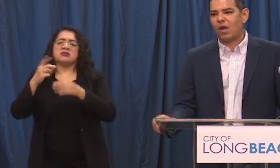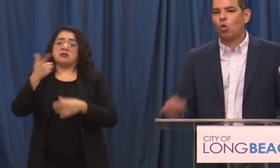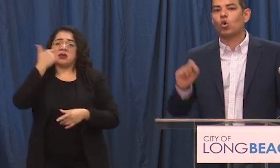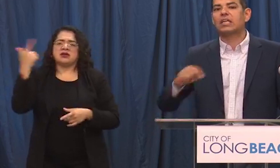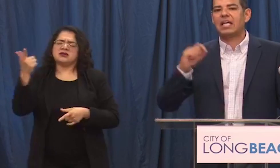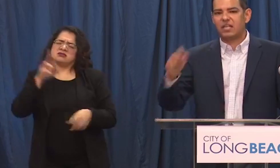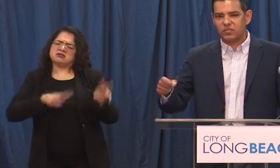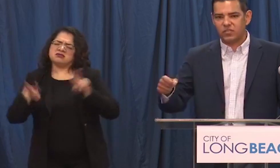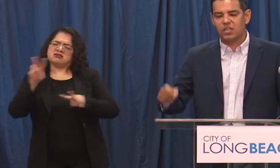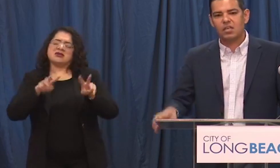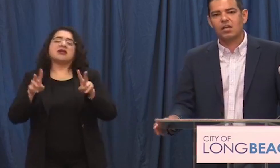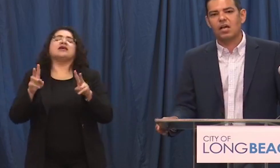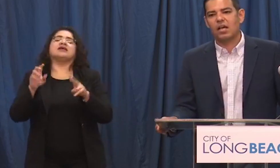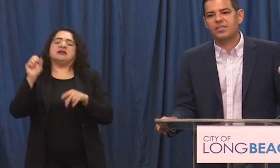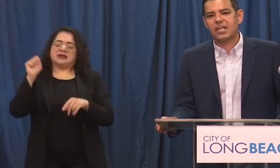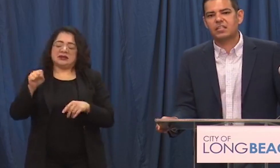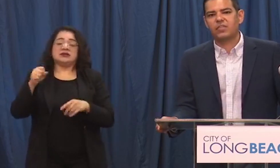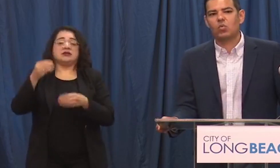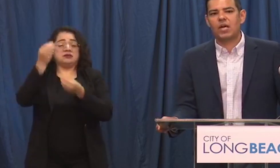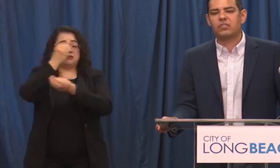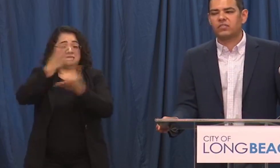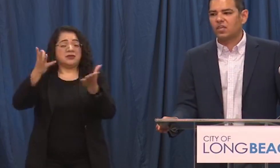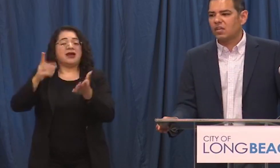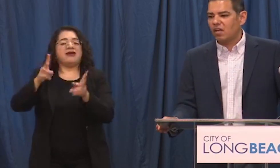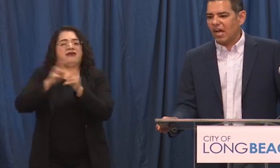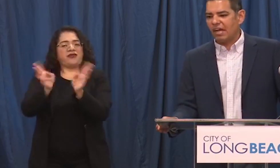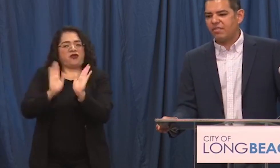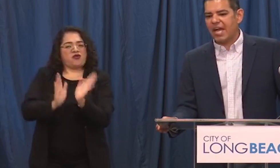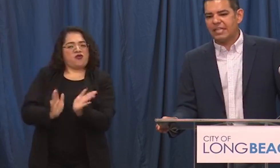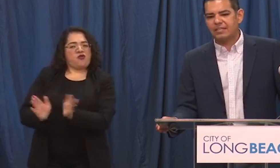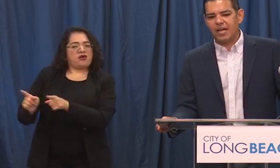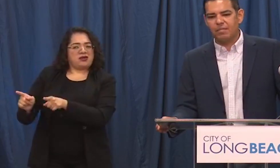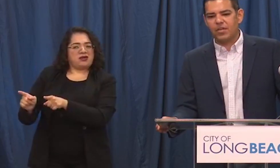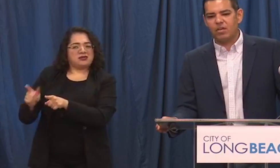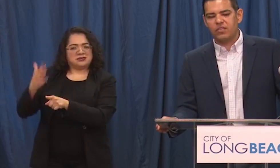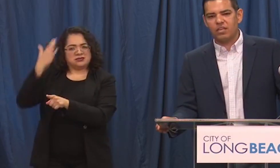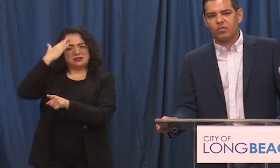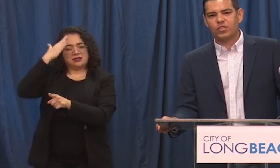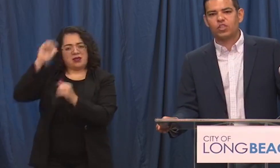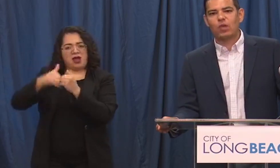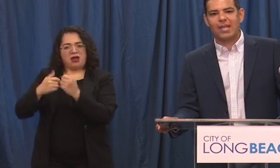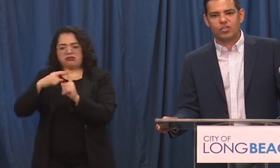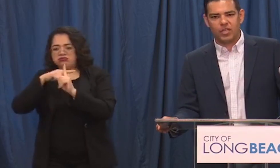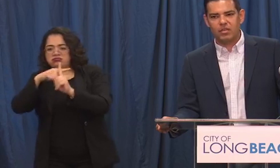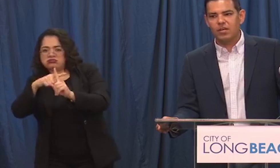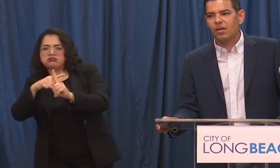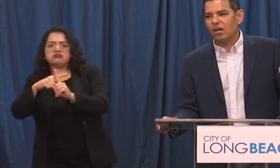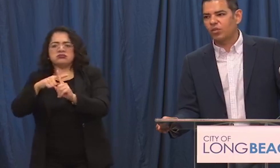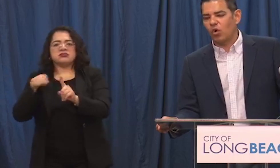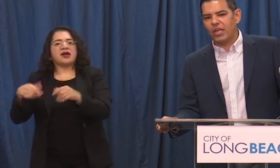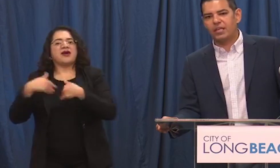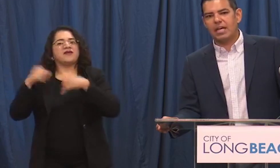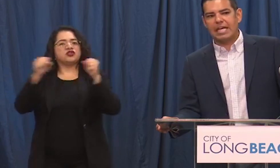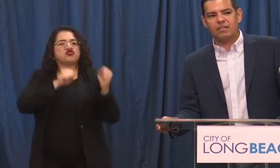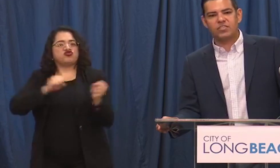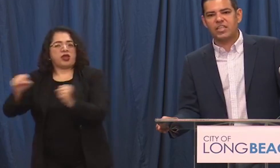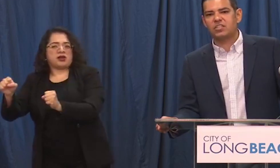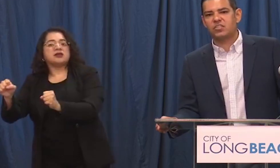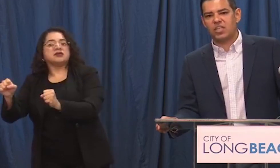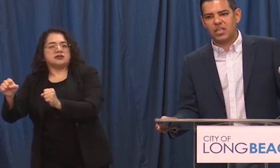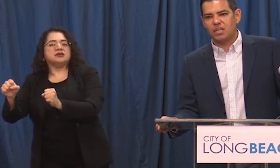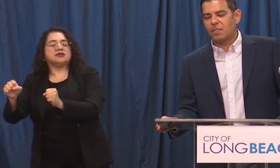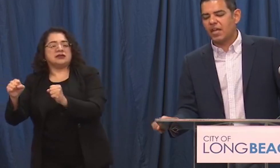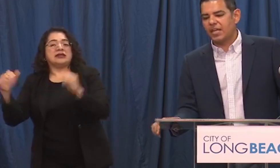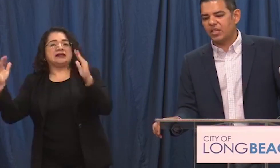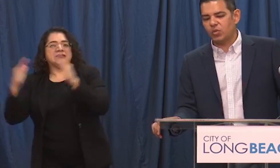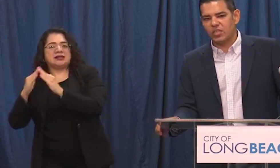and how organized uh the activity was uh that um there is a there is a strategy of going uh city